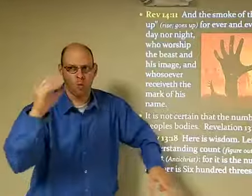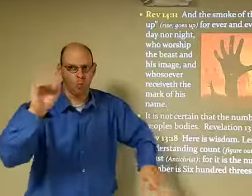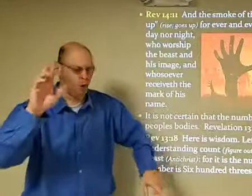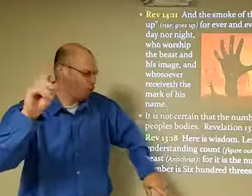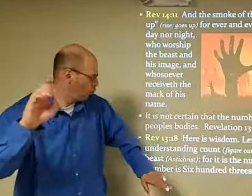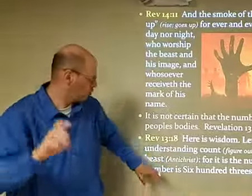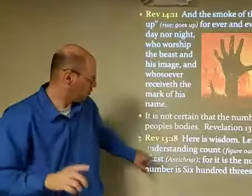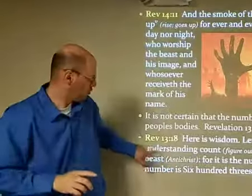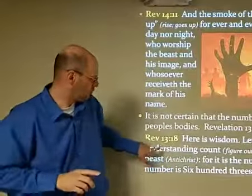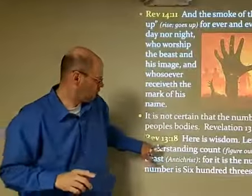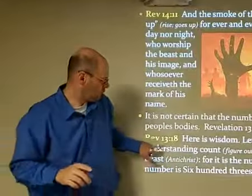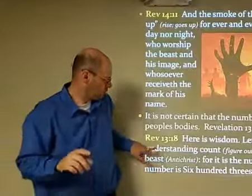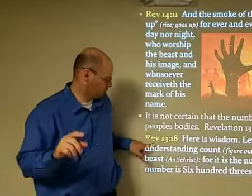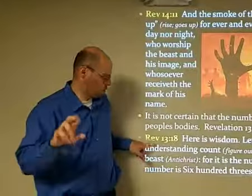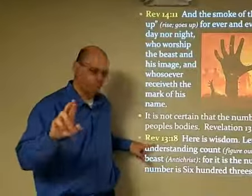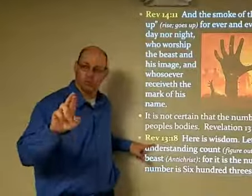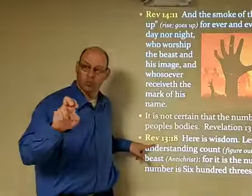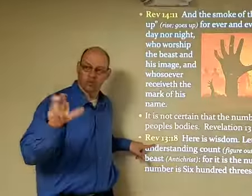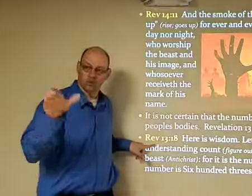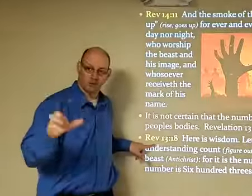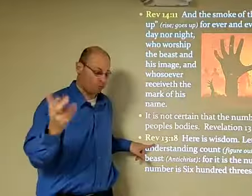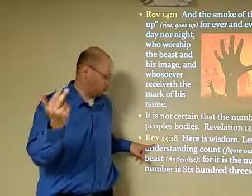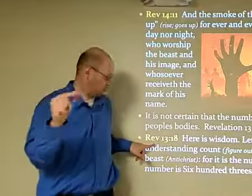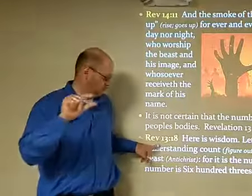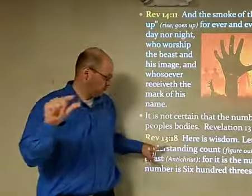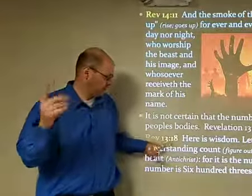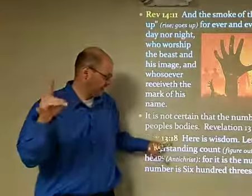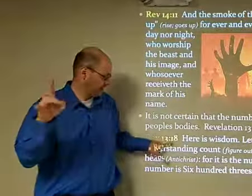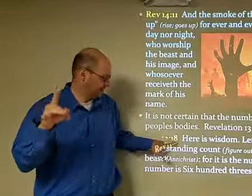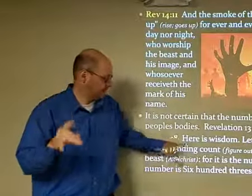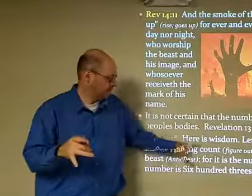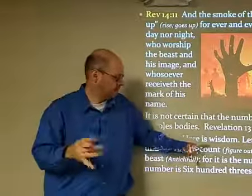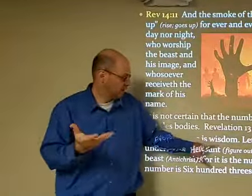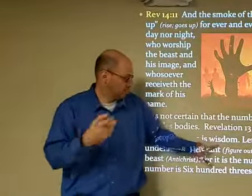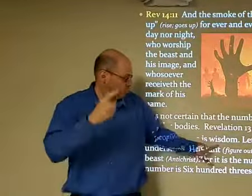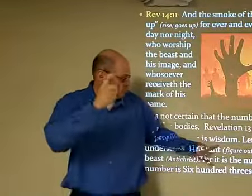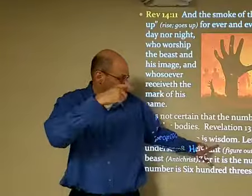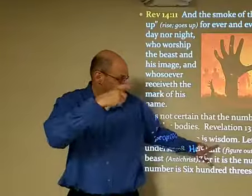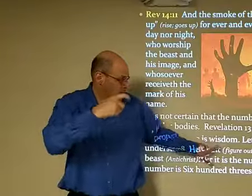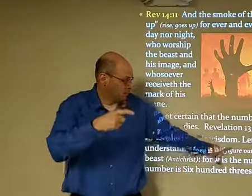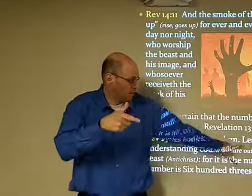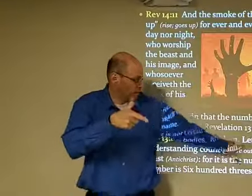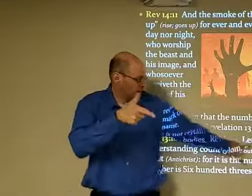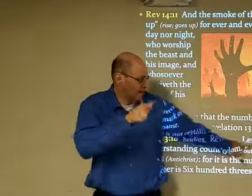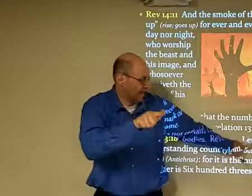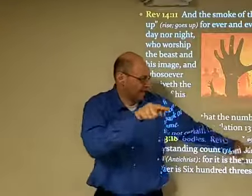okay hold on on that barcode let me read Revelation 13-18 it says here is wisdom